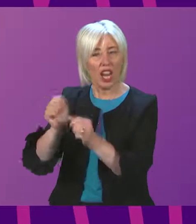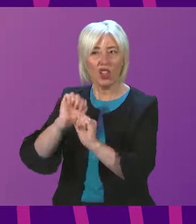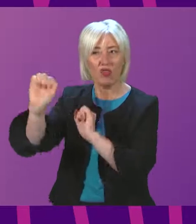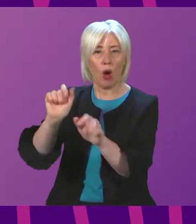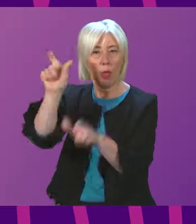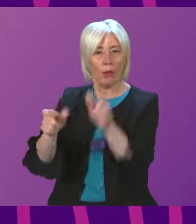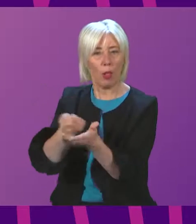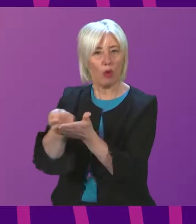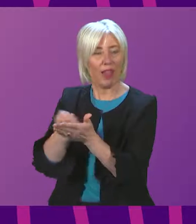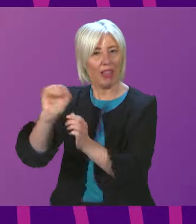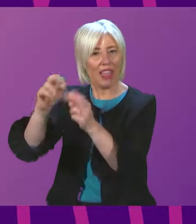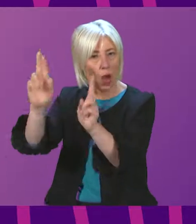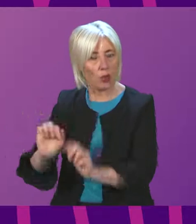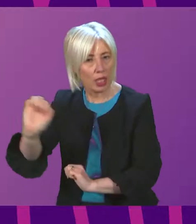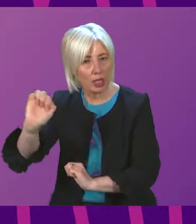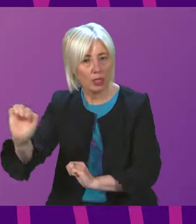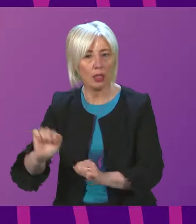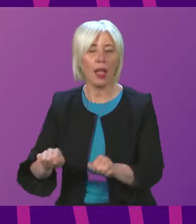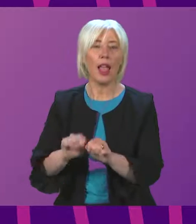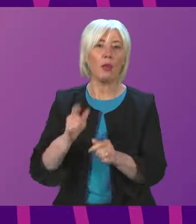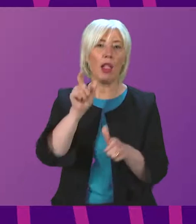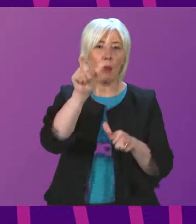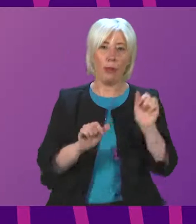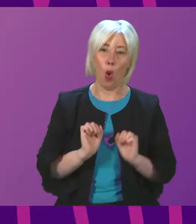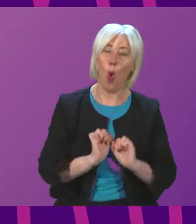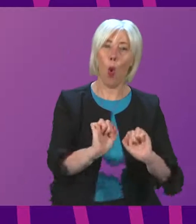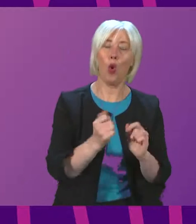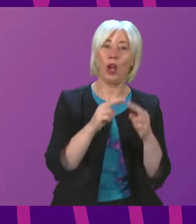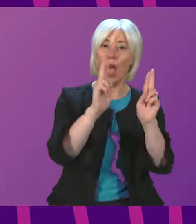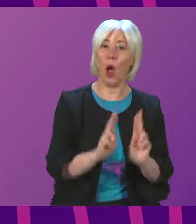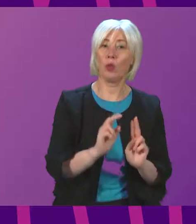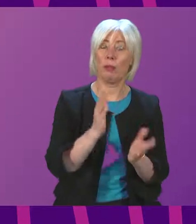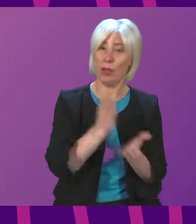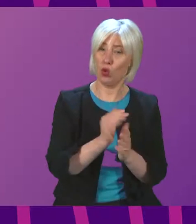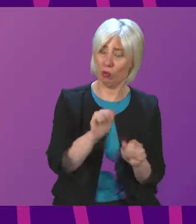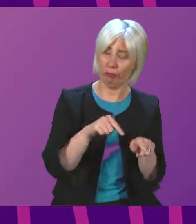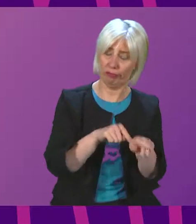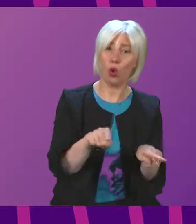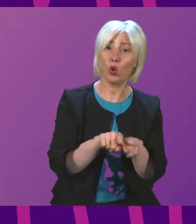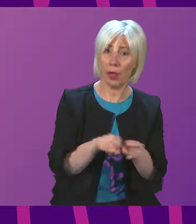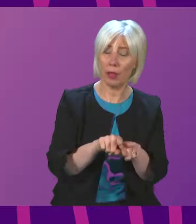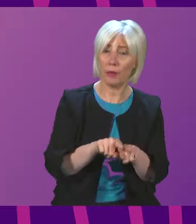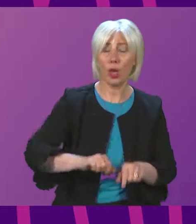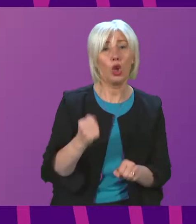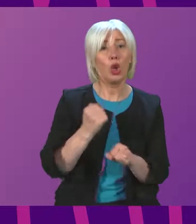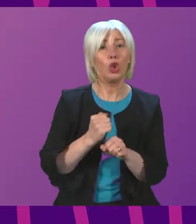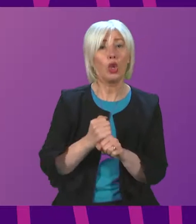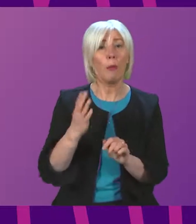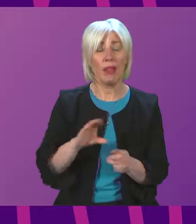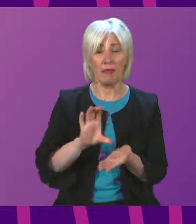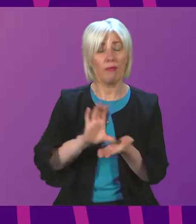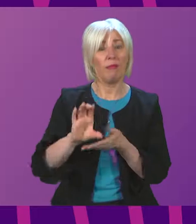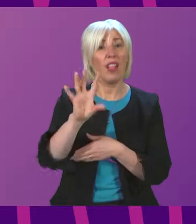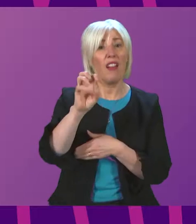has well progressed. We are also asking people who own their own homes to take this step. The Scottish Government has already made over £15 million